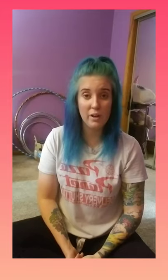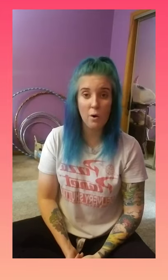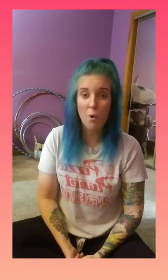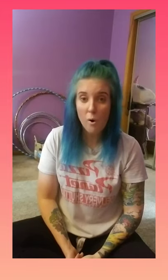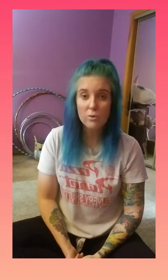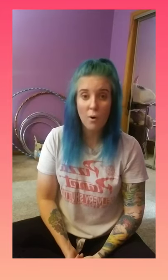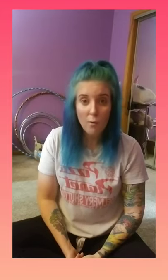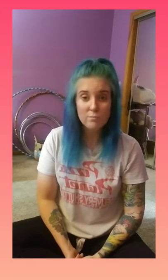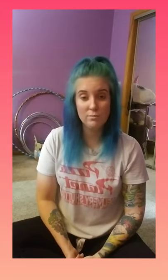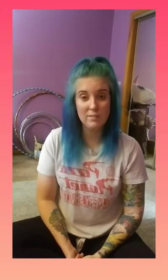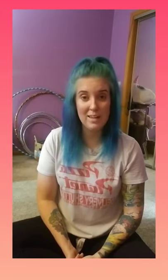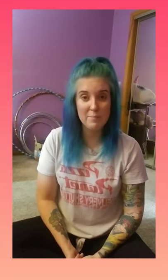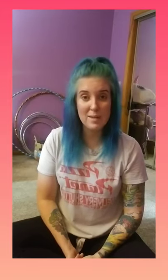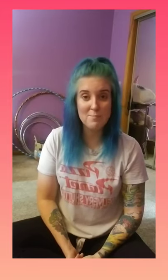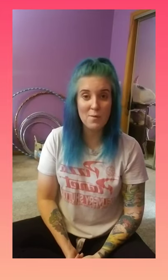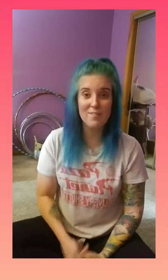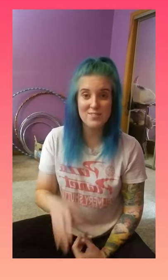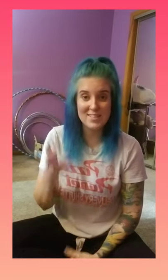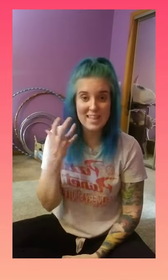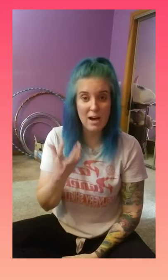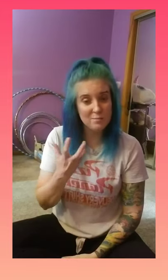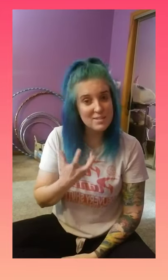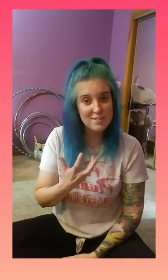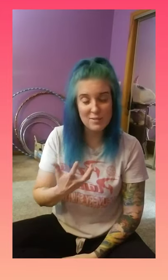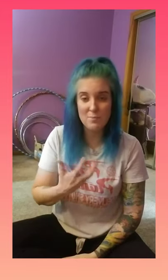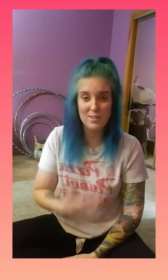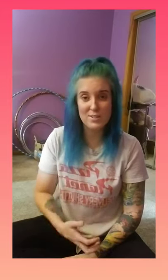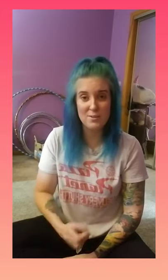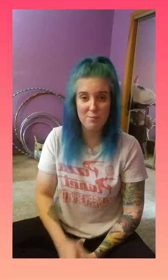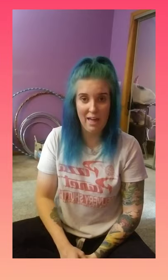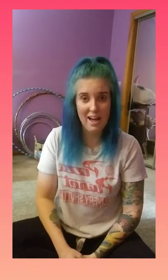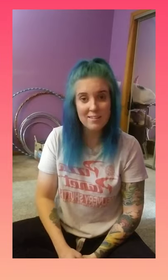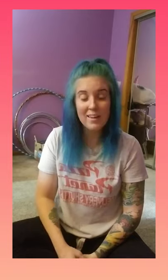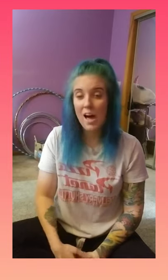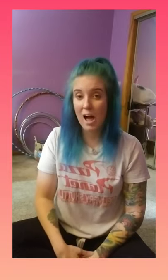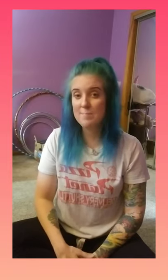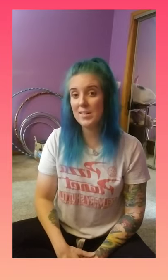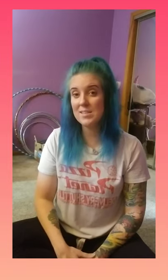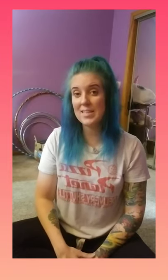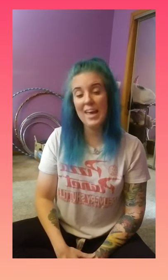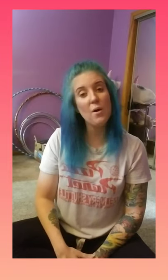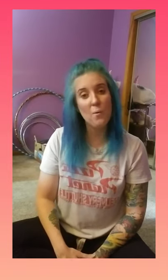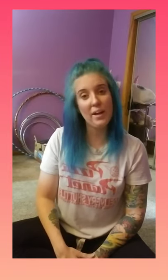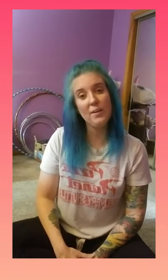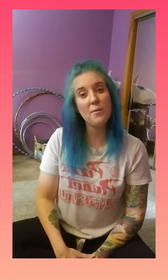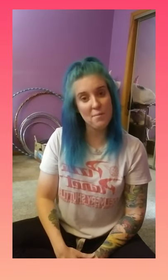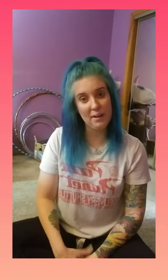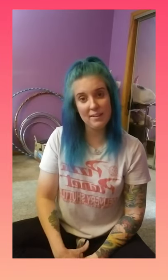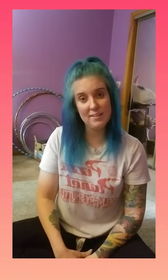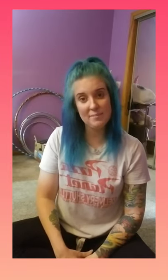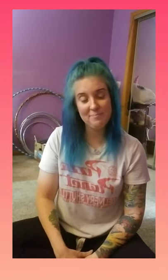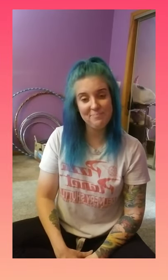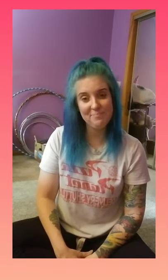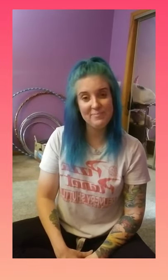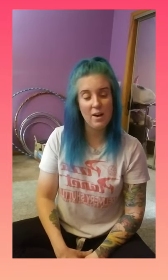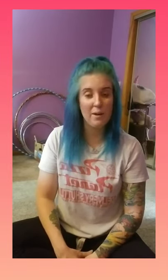go and make more of the sound if you want to do that. I'm gonna say oink oink. Okay?